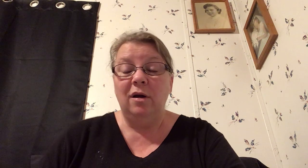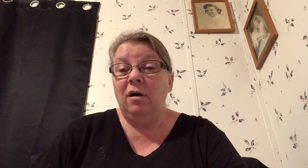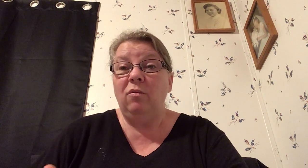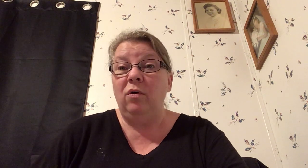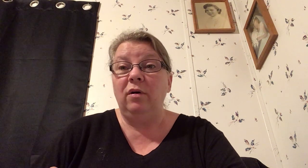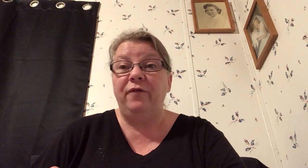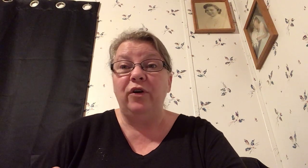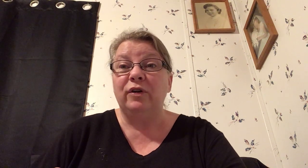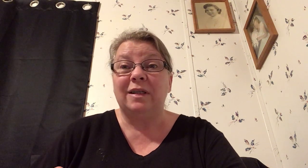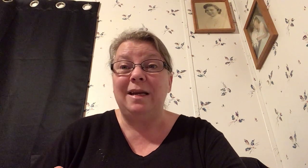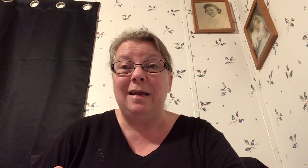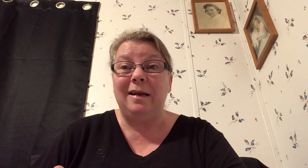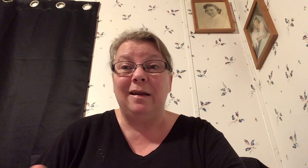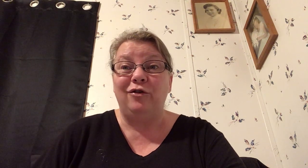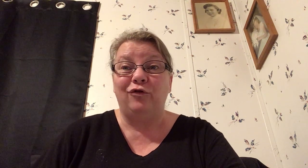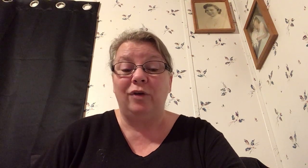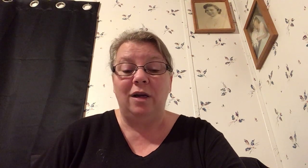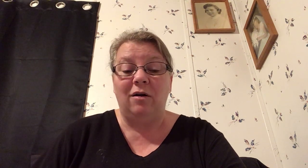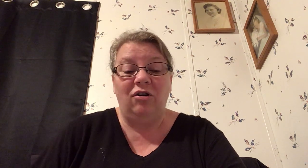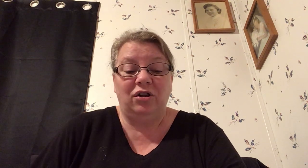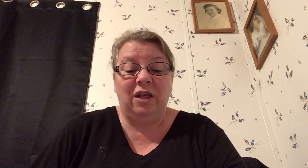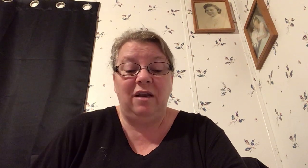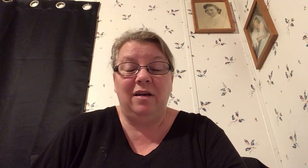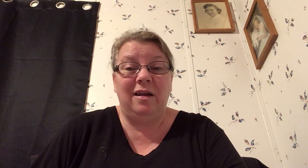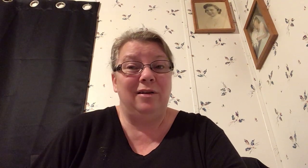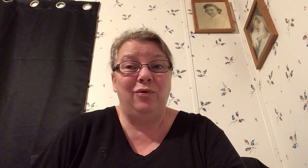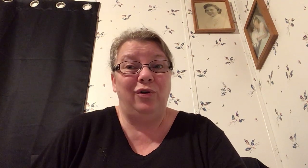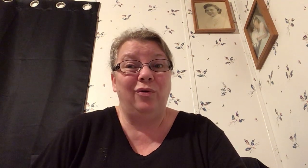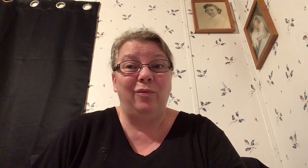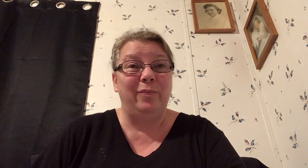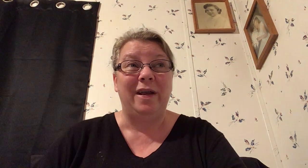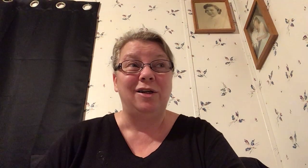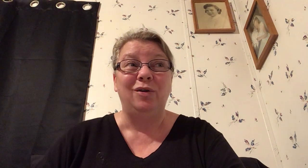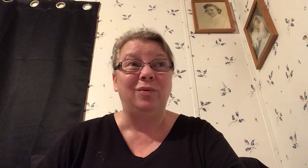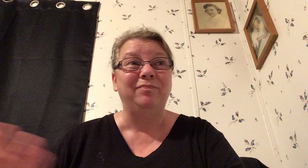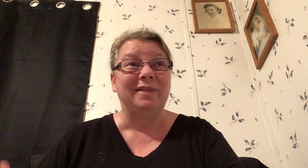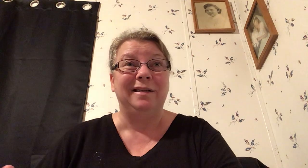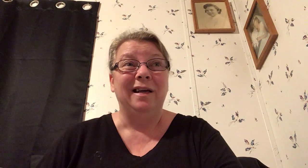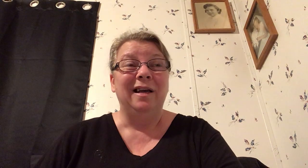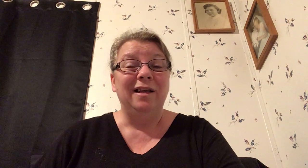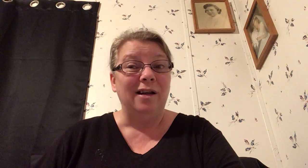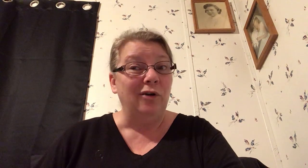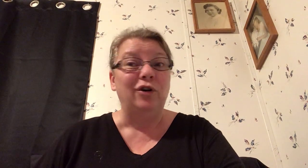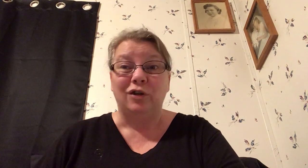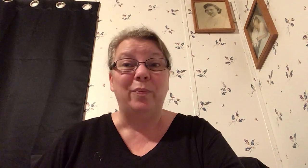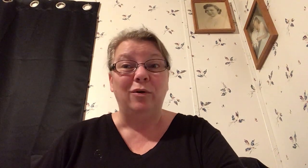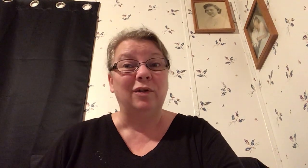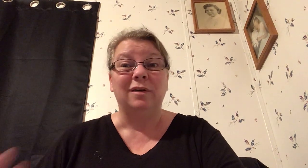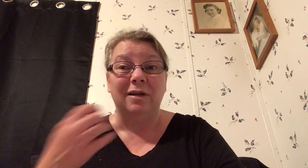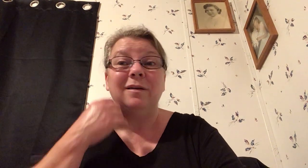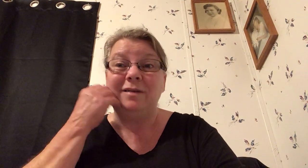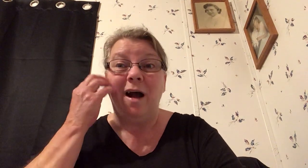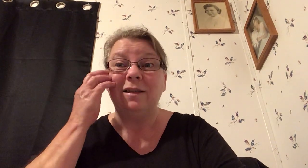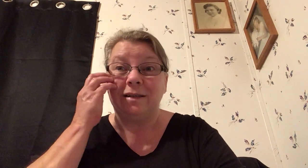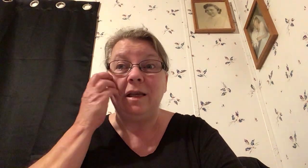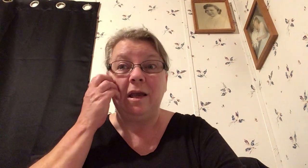well if you're sinning and you're treated harshly and you endure it with patience well you know you're supposed to not sin